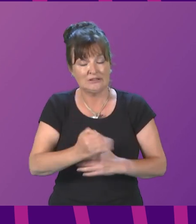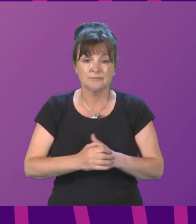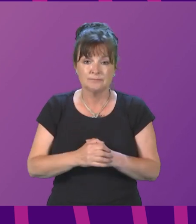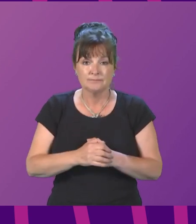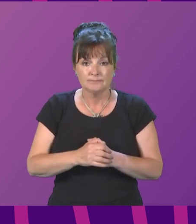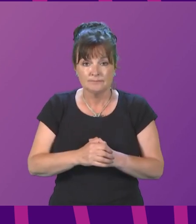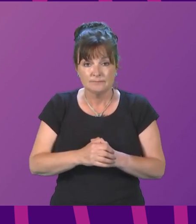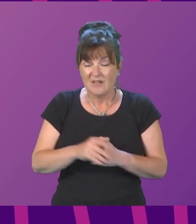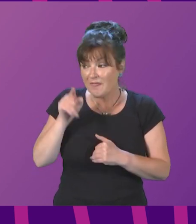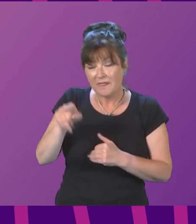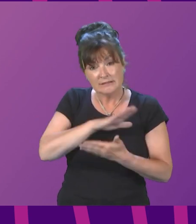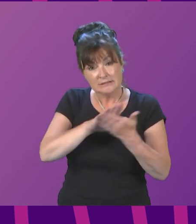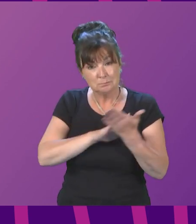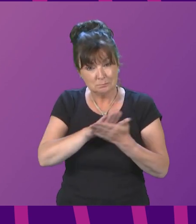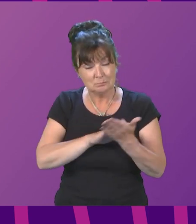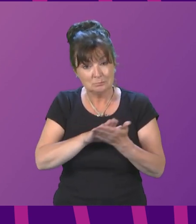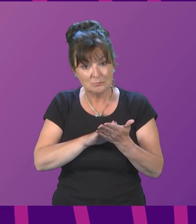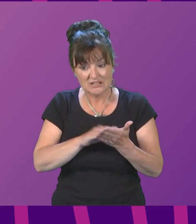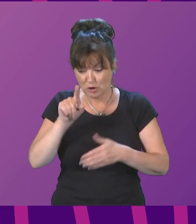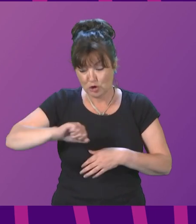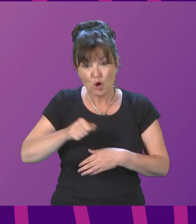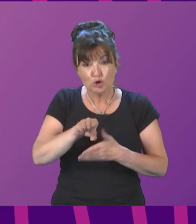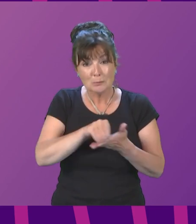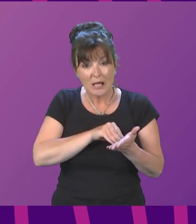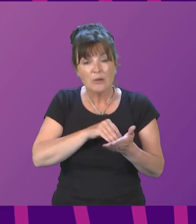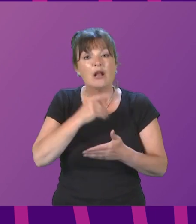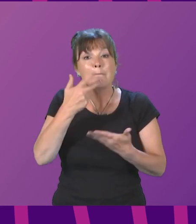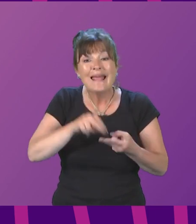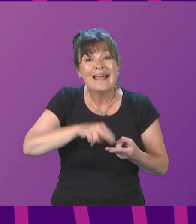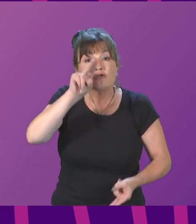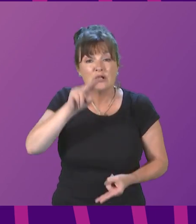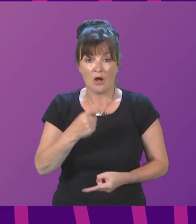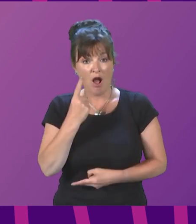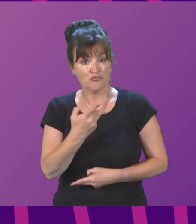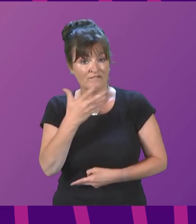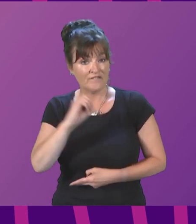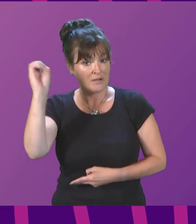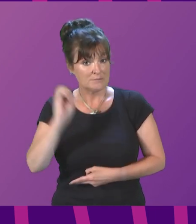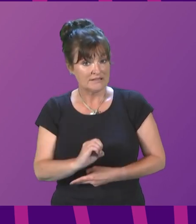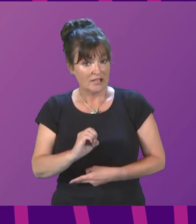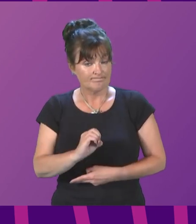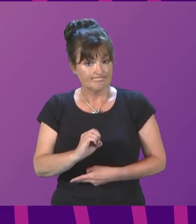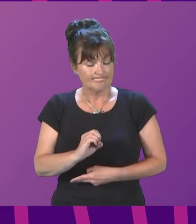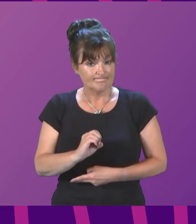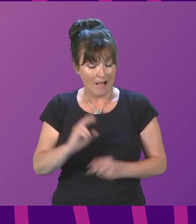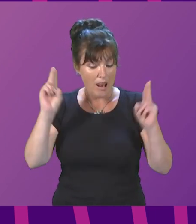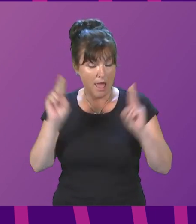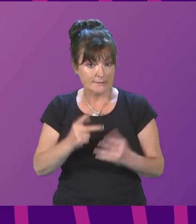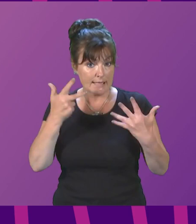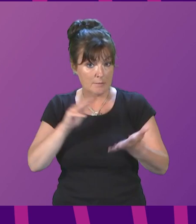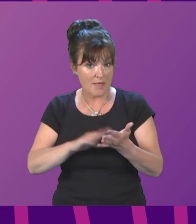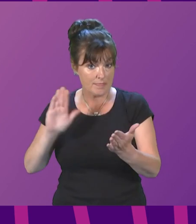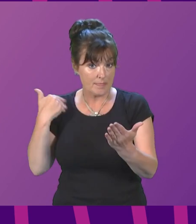means the Scottish Child Payment will have increased by 150% in less than eight months.